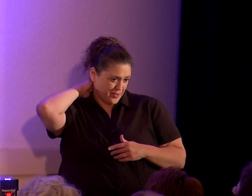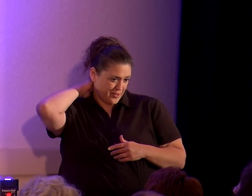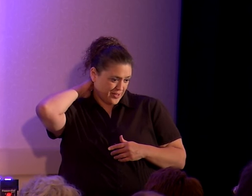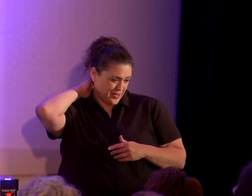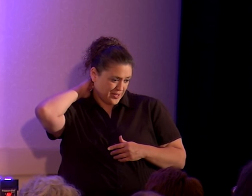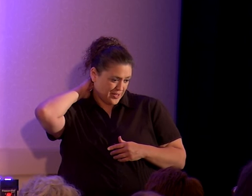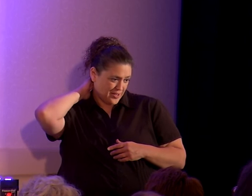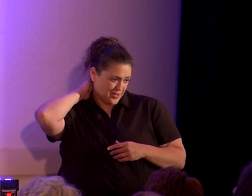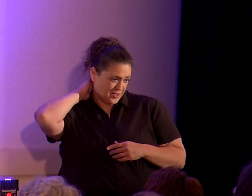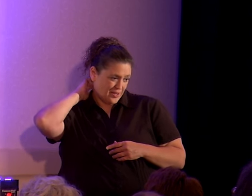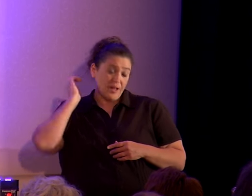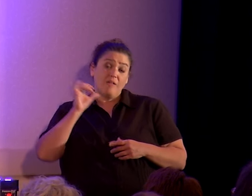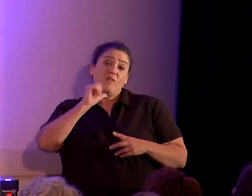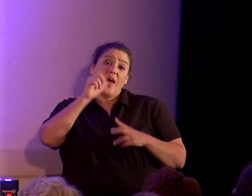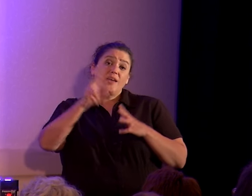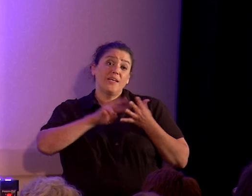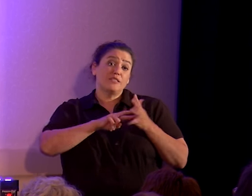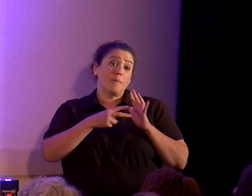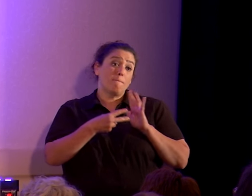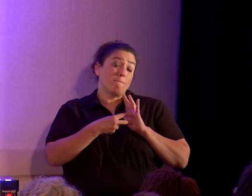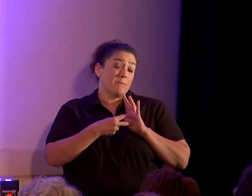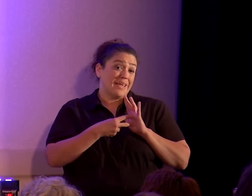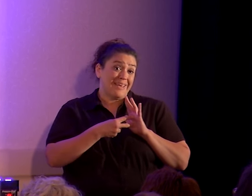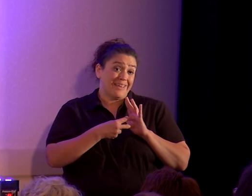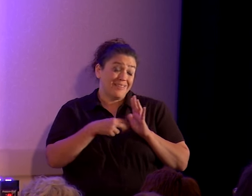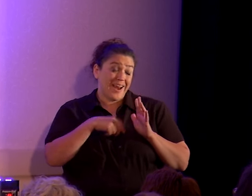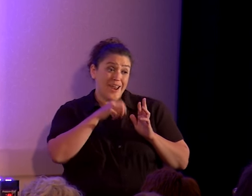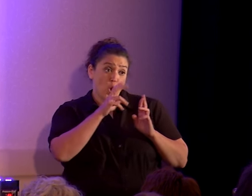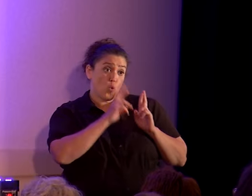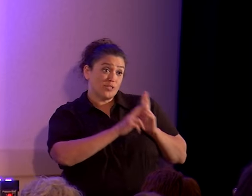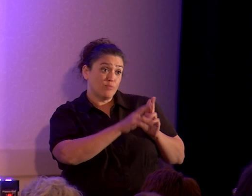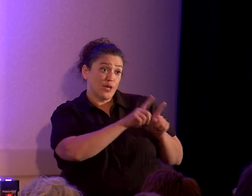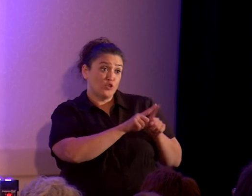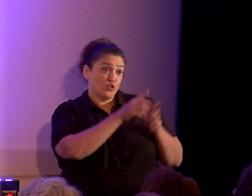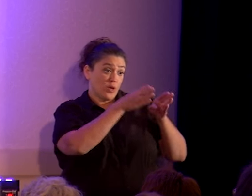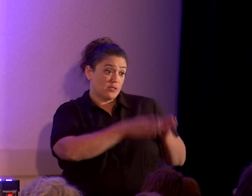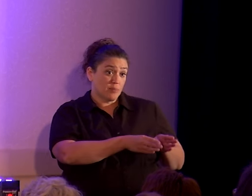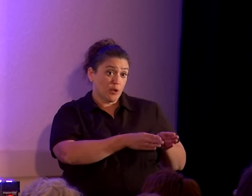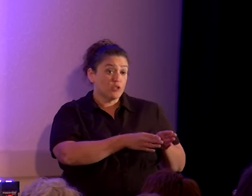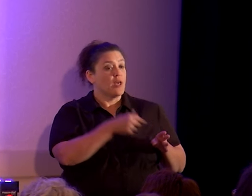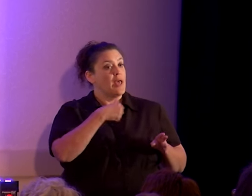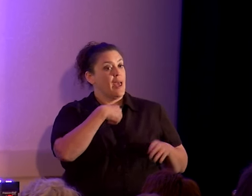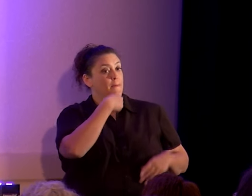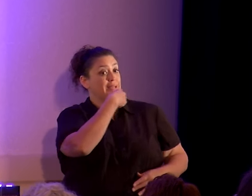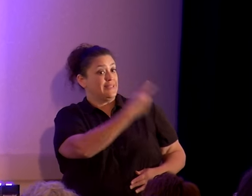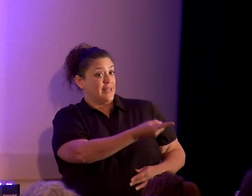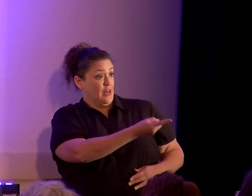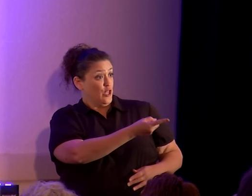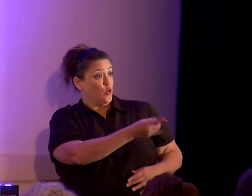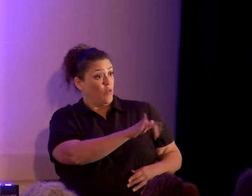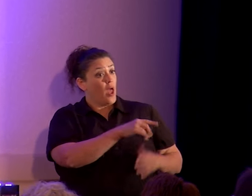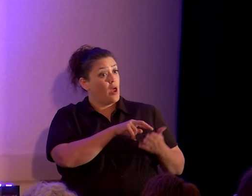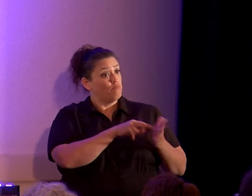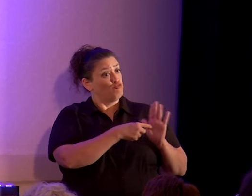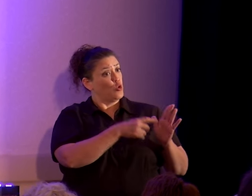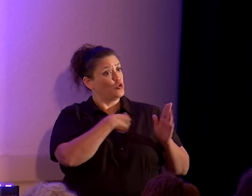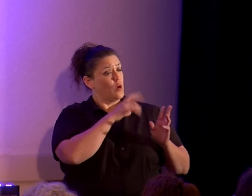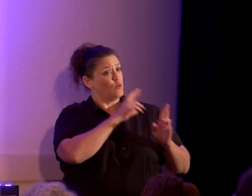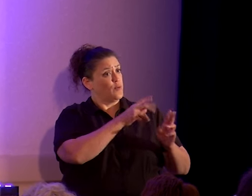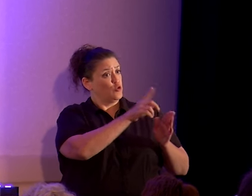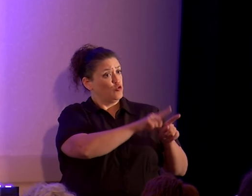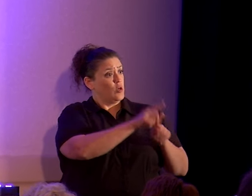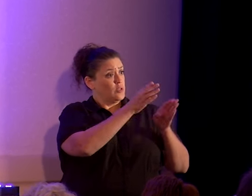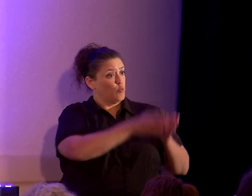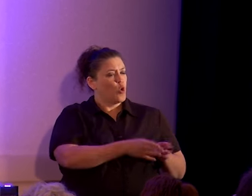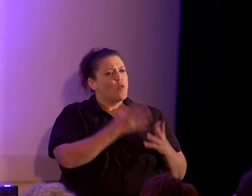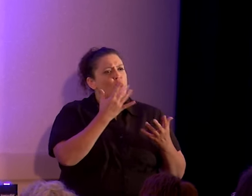That doesn't mean that I don't respect you as a person, and me telling you that shows you that I respect you as a person. Well, why are you trying